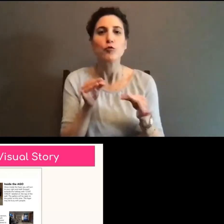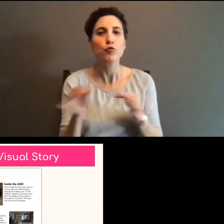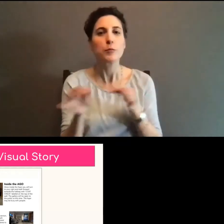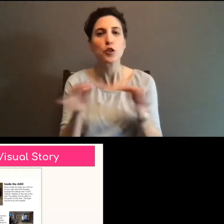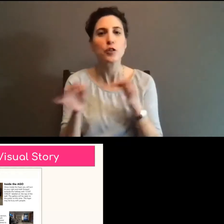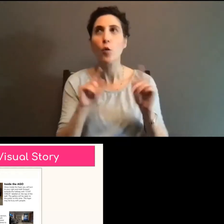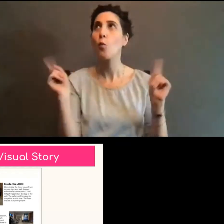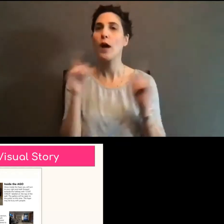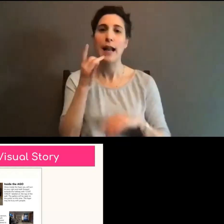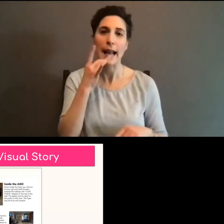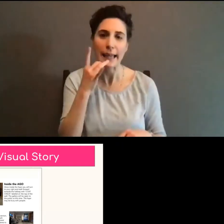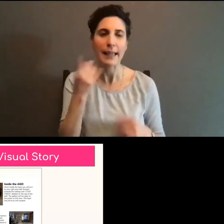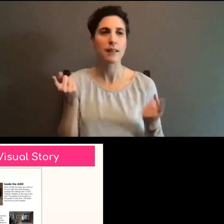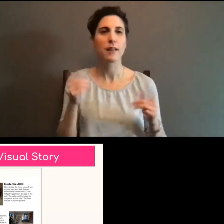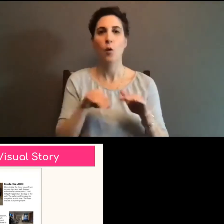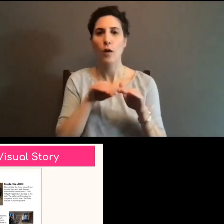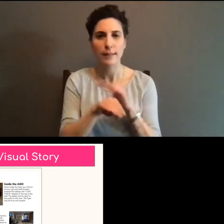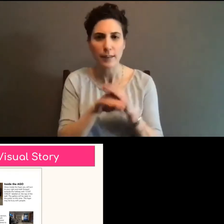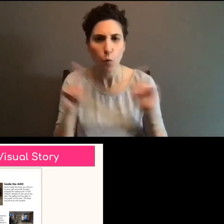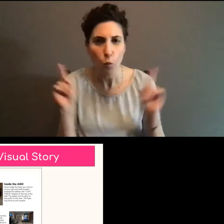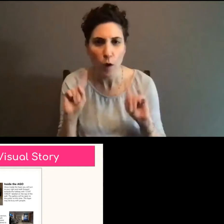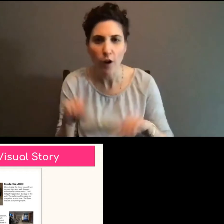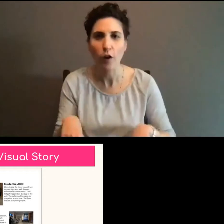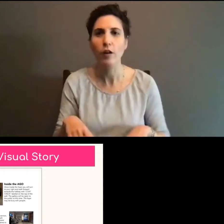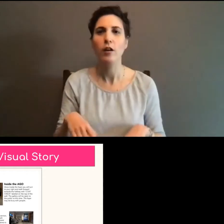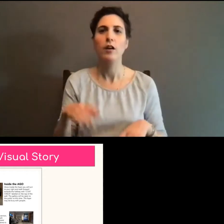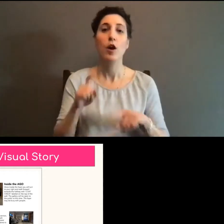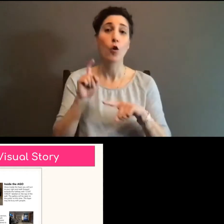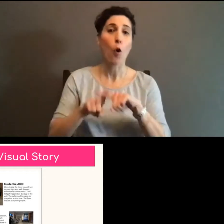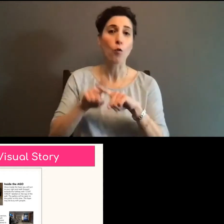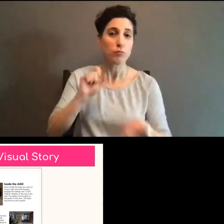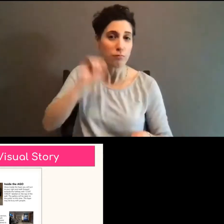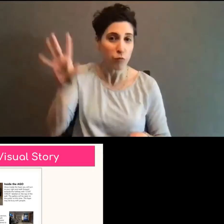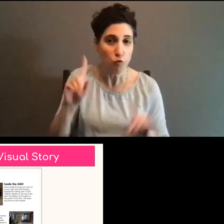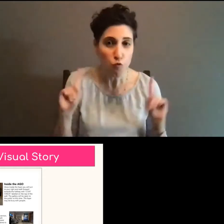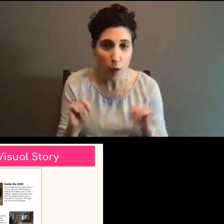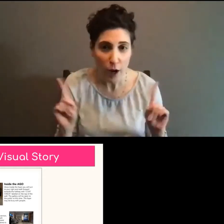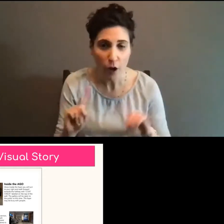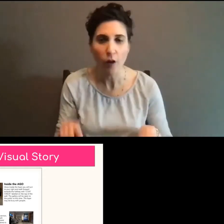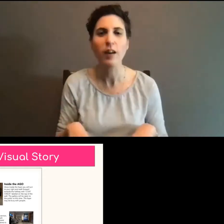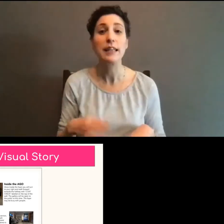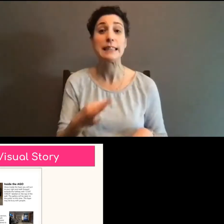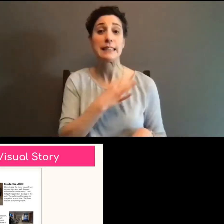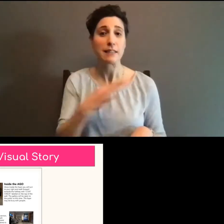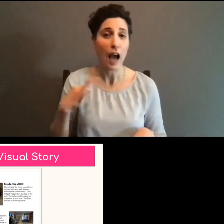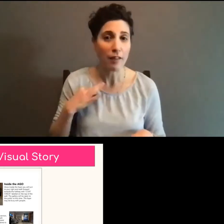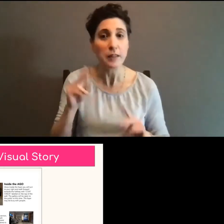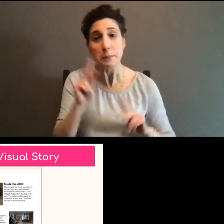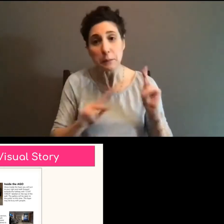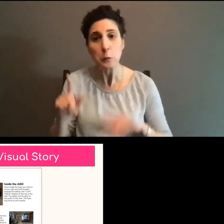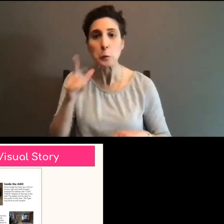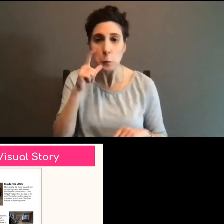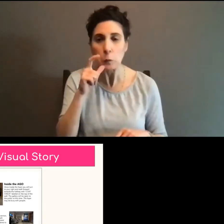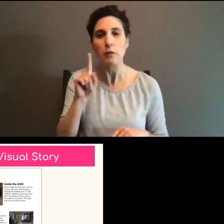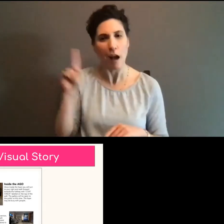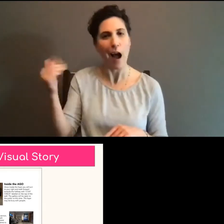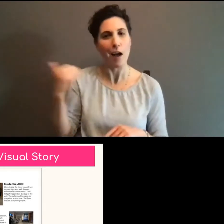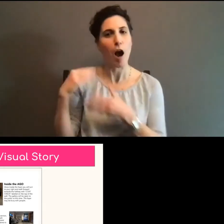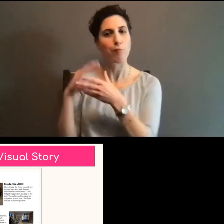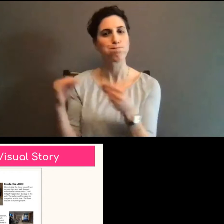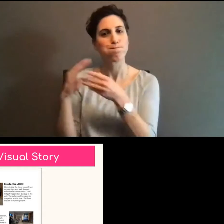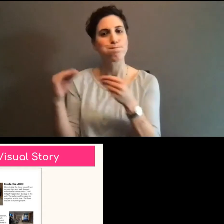the accessibility buttons, where the coat check is, the kind of people and staff you might find around you. Um,